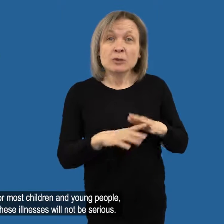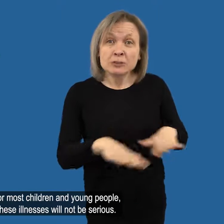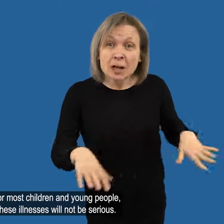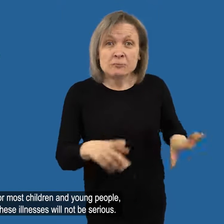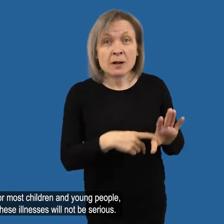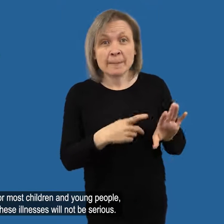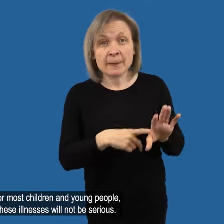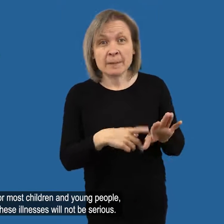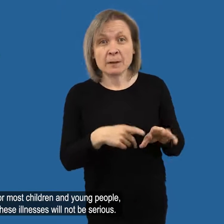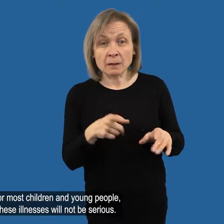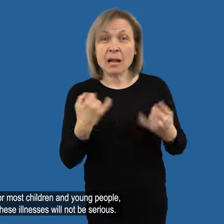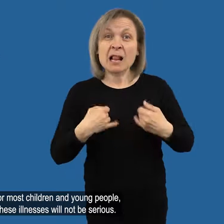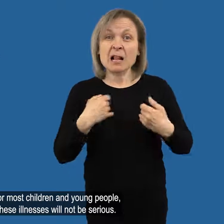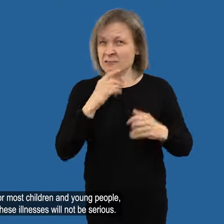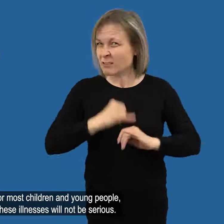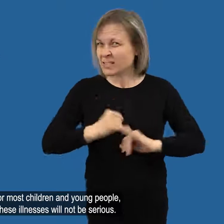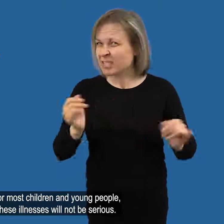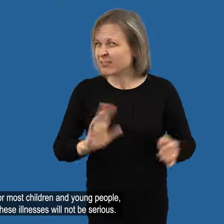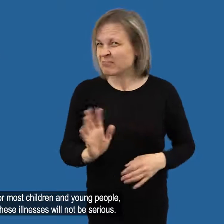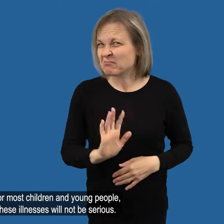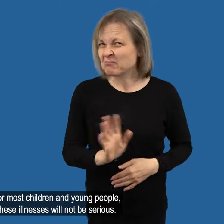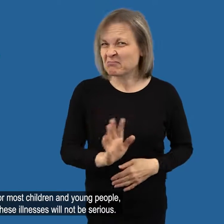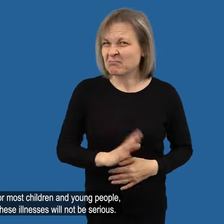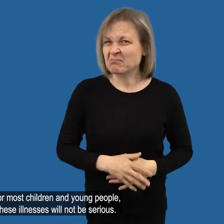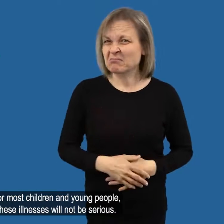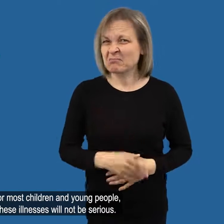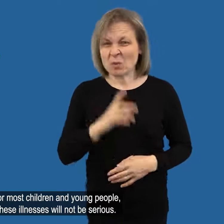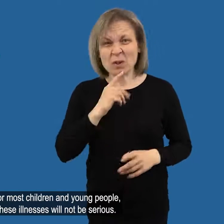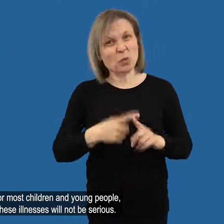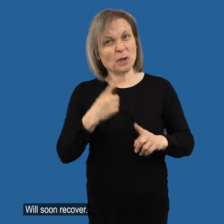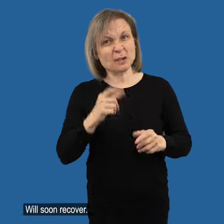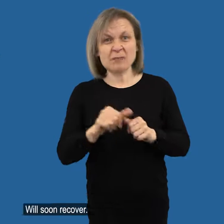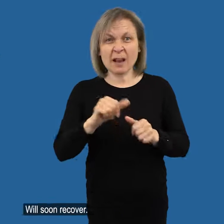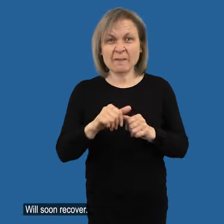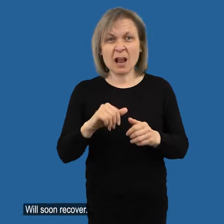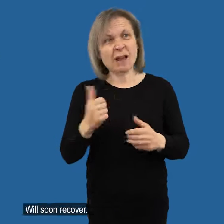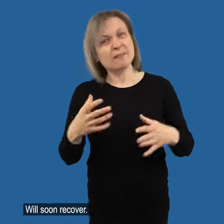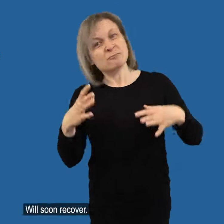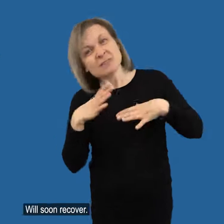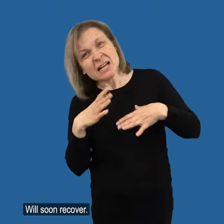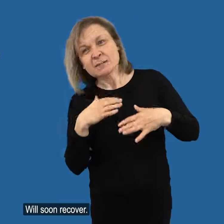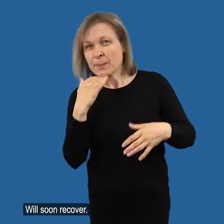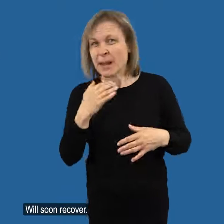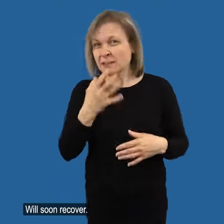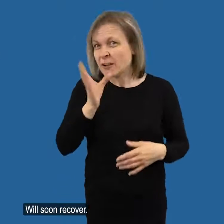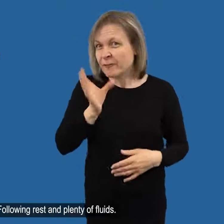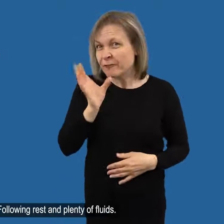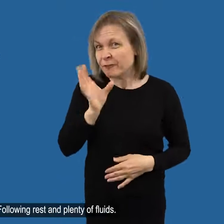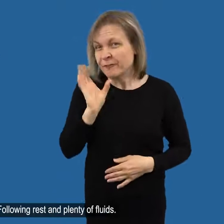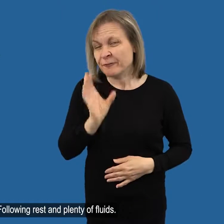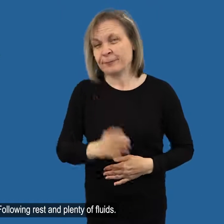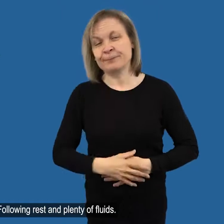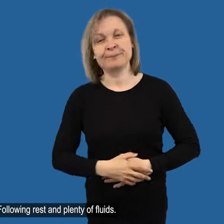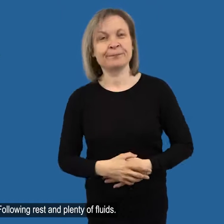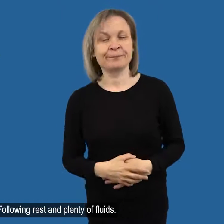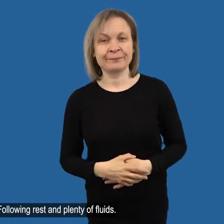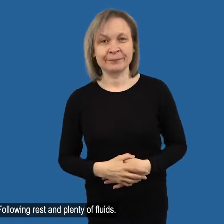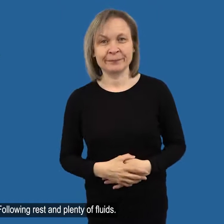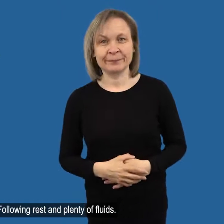For most children and young people, these illnesses will not be serious They'll soon recover following rest and plenty of fluids